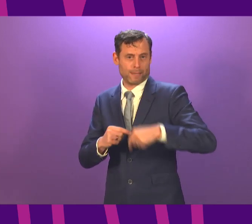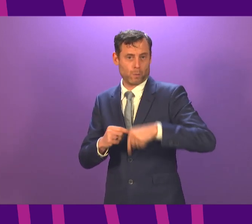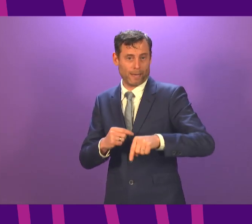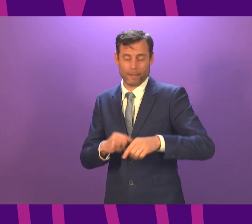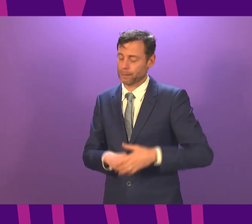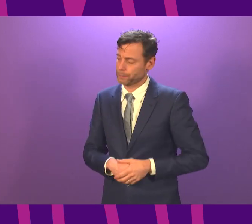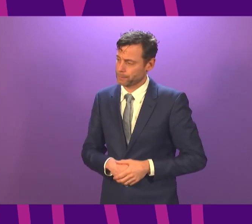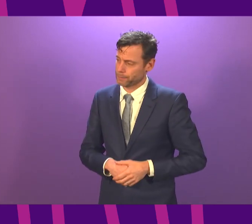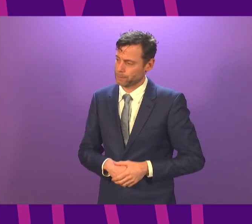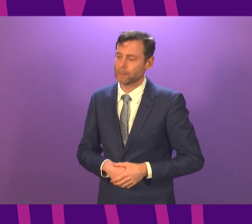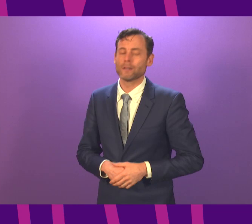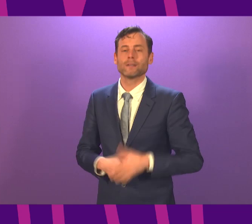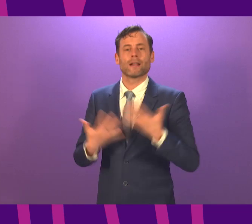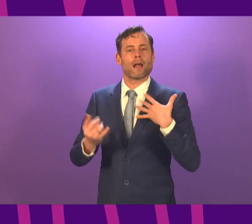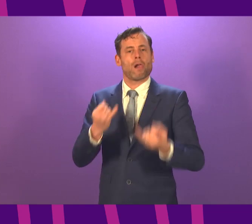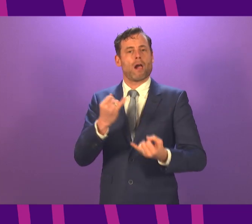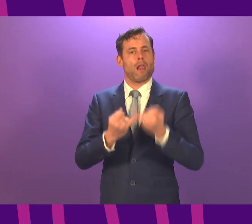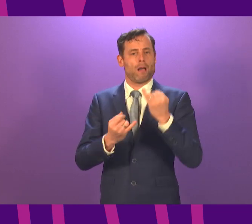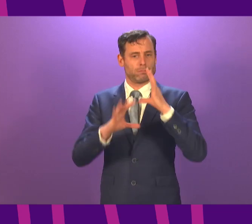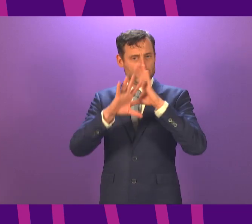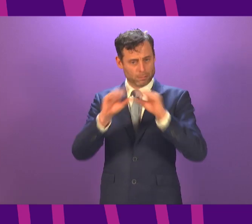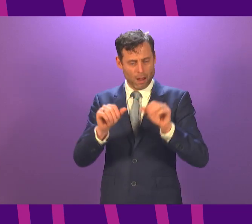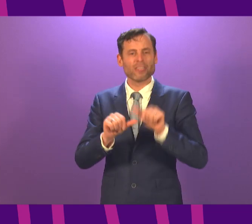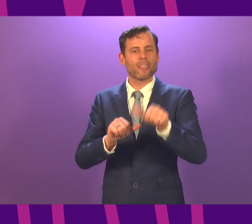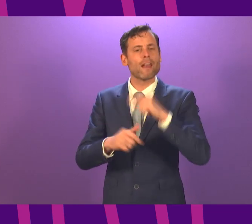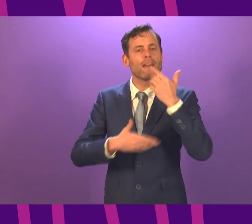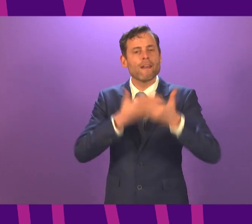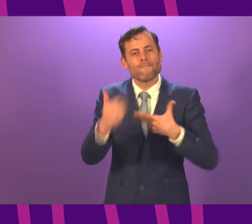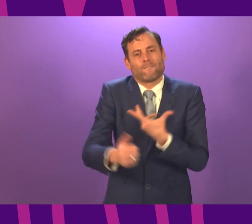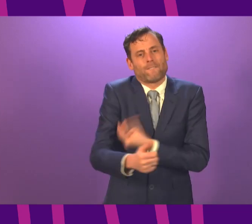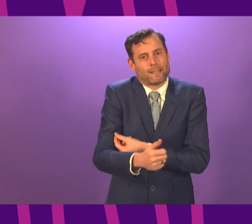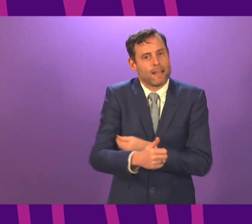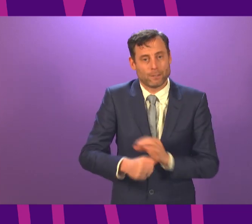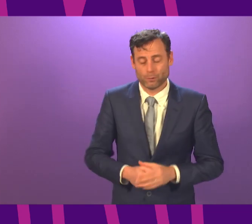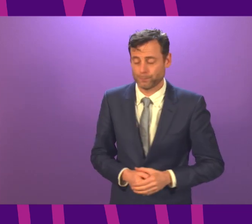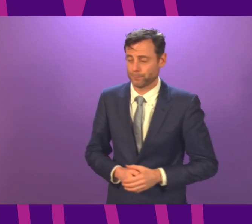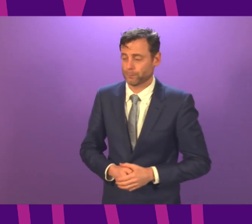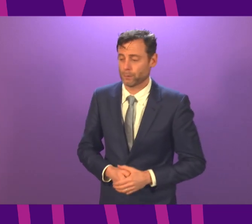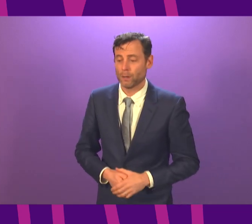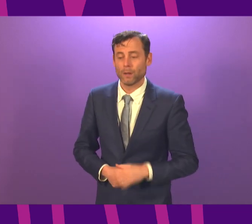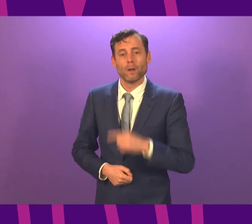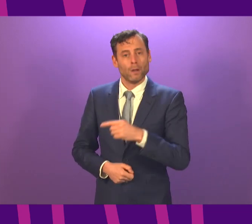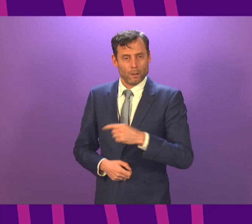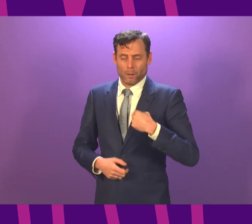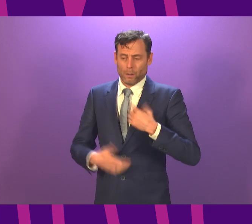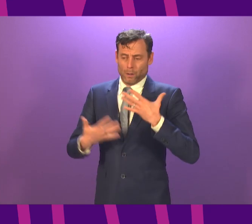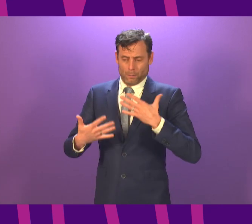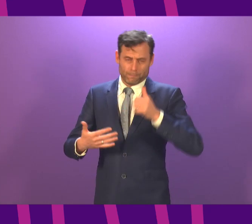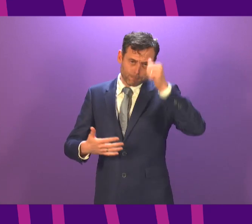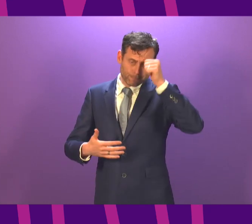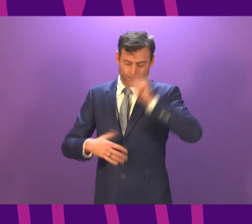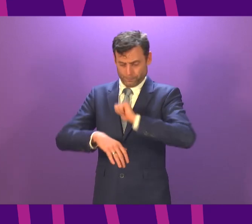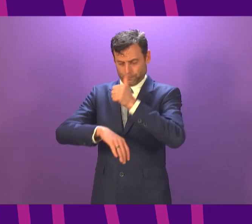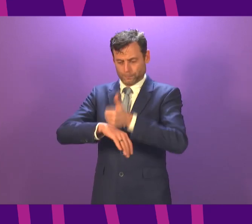vaccination relates to schools. We announced before Christmas that most school pupils would learn remotely rather than in school